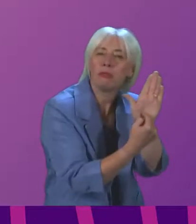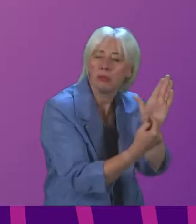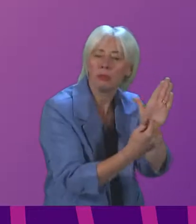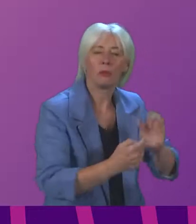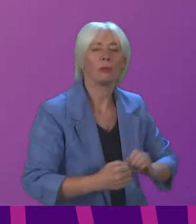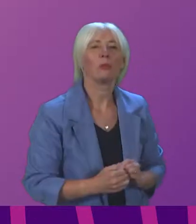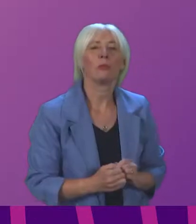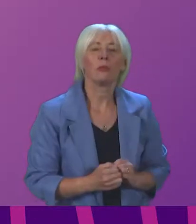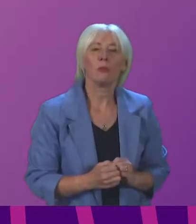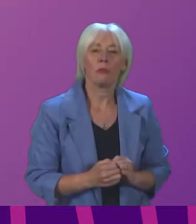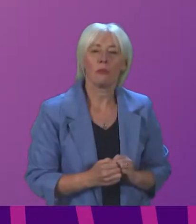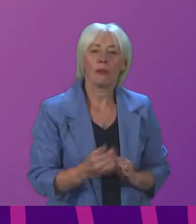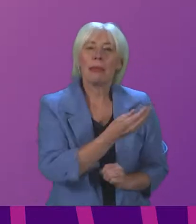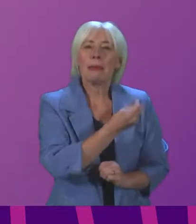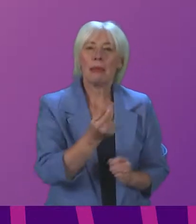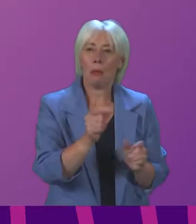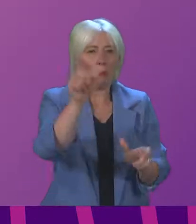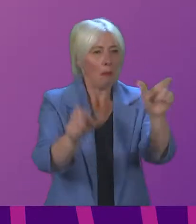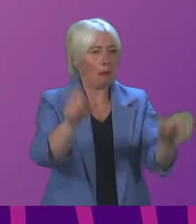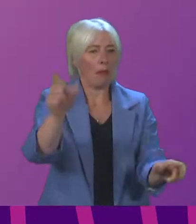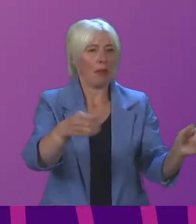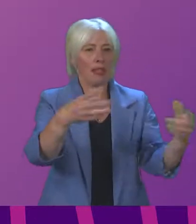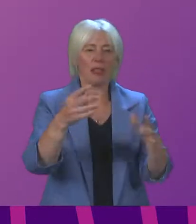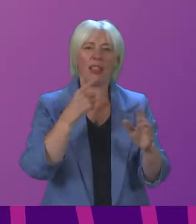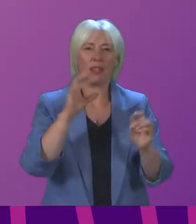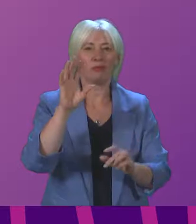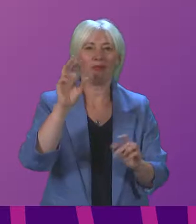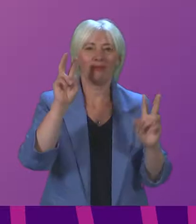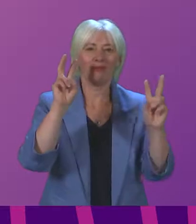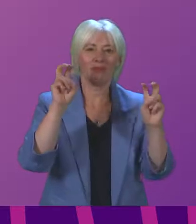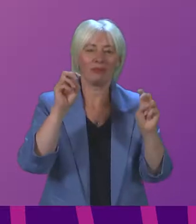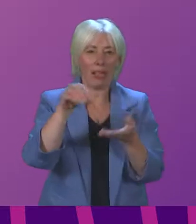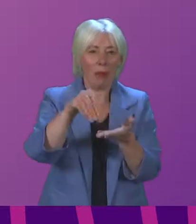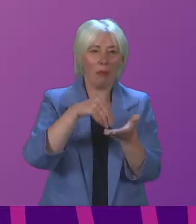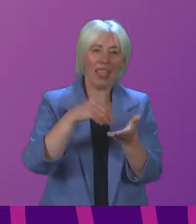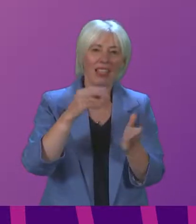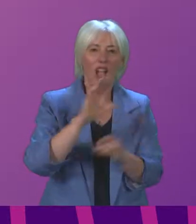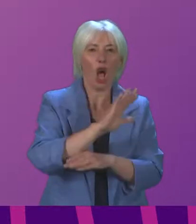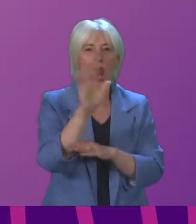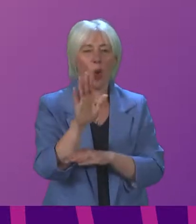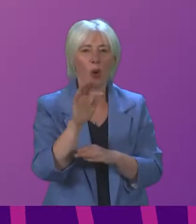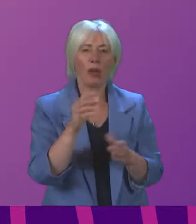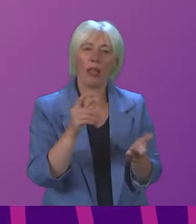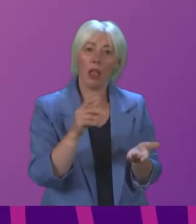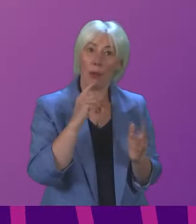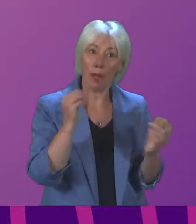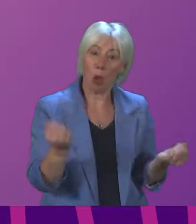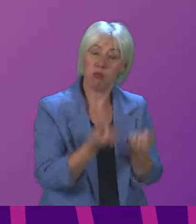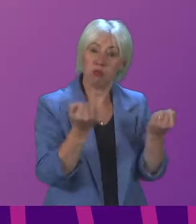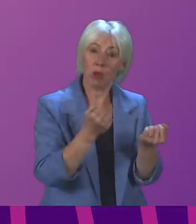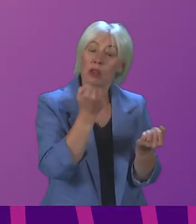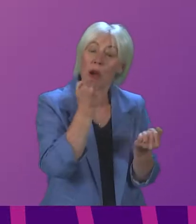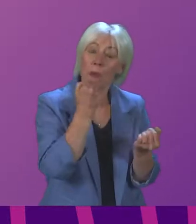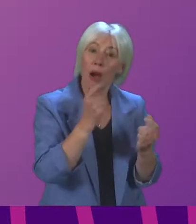out there. Some stakeholders suggested a golden hello for those joining the sector could help boost recruitment, and a loyalty